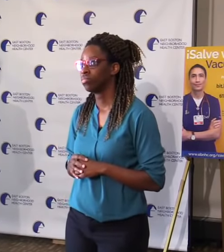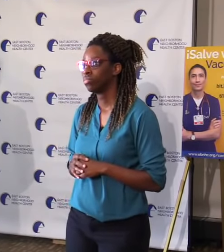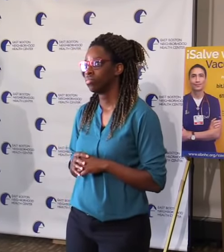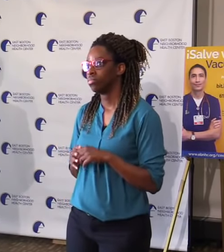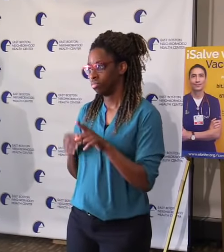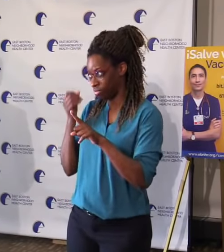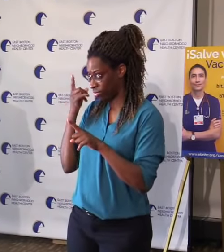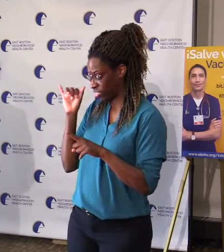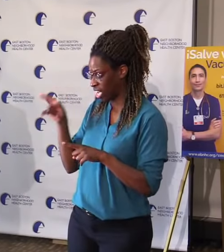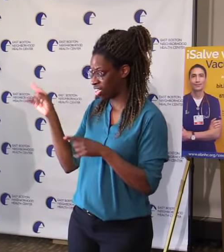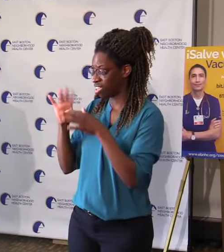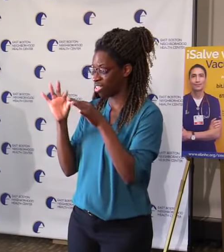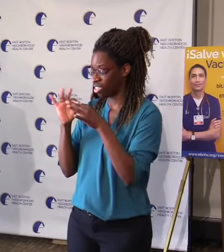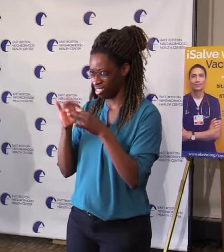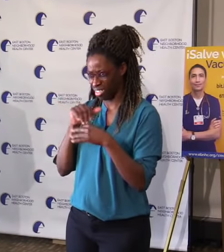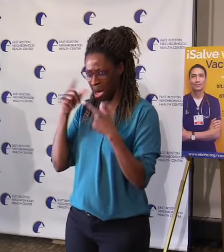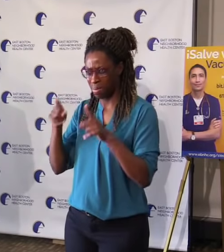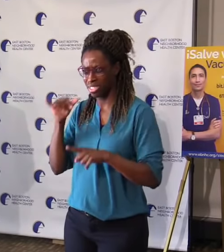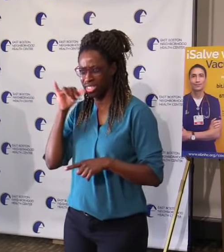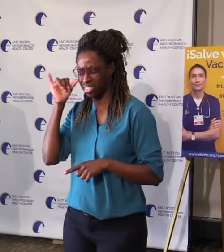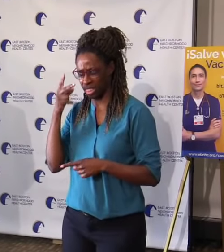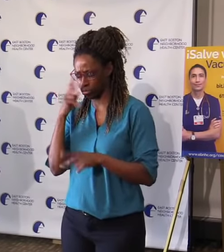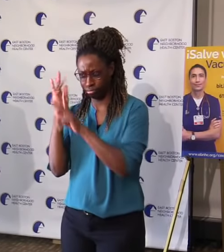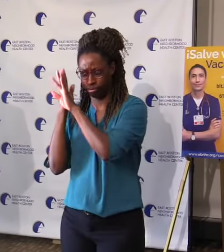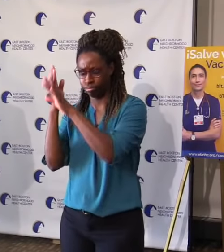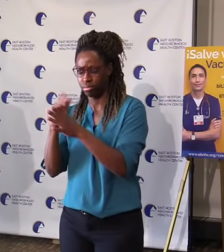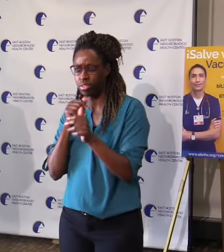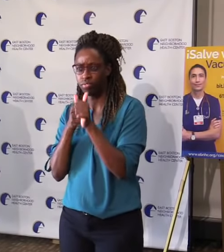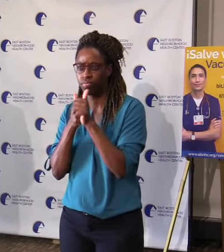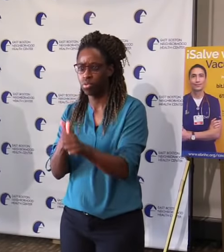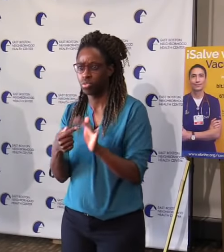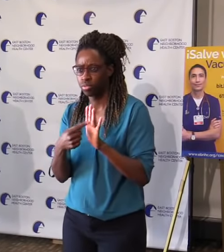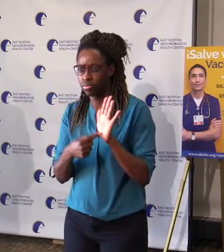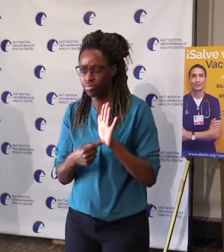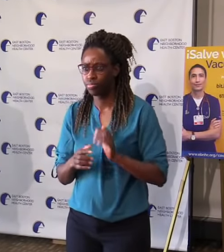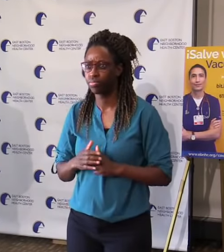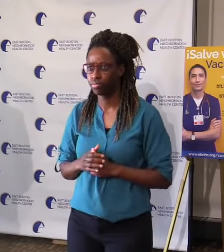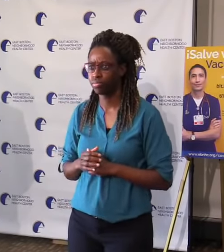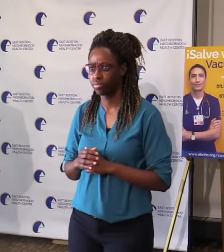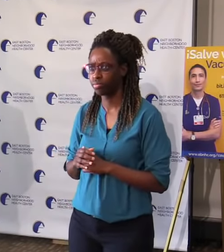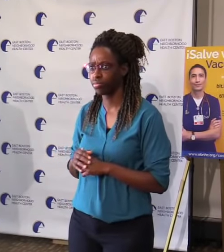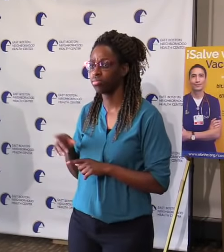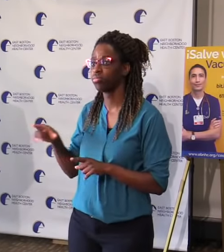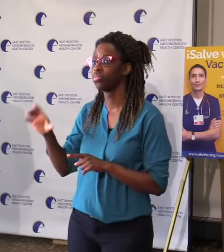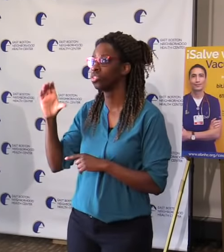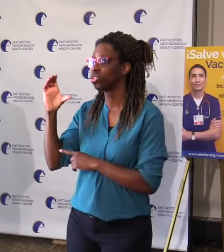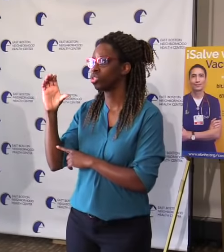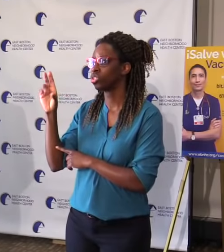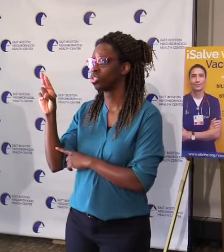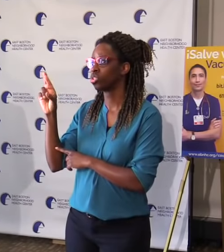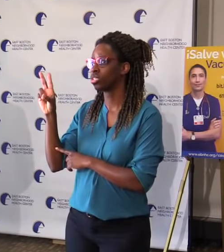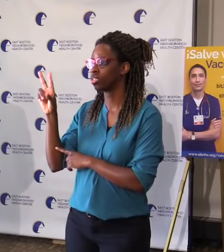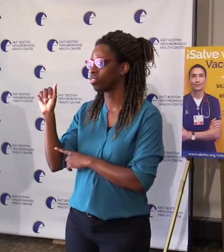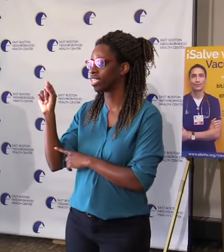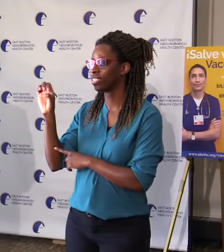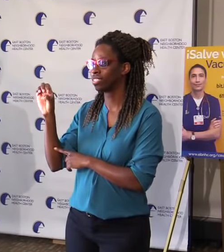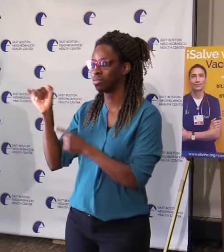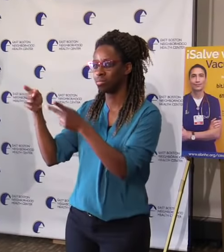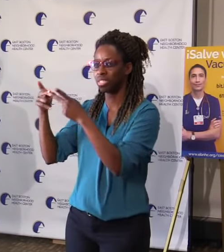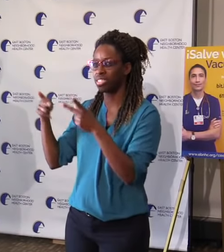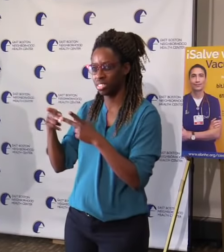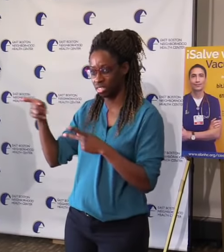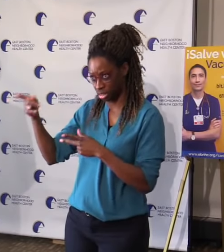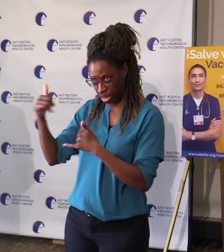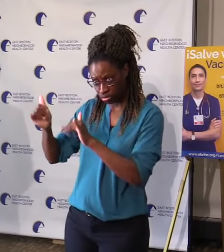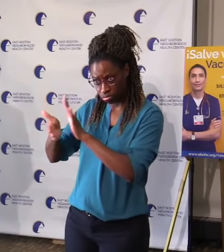I just wonder if Curative should be continuing to run these sites. Well, Curative operates thousands of sites all over the United States